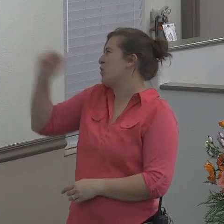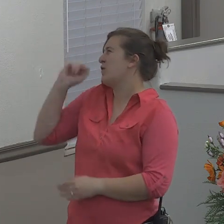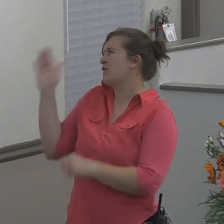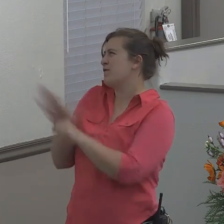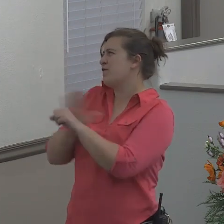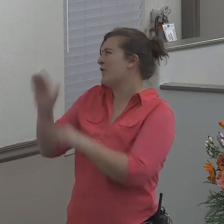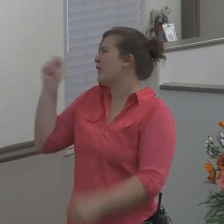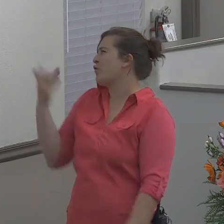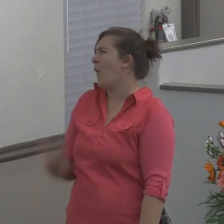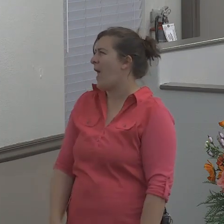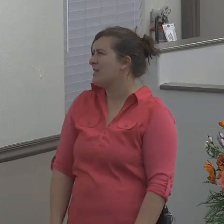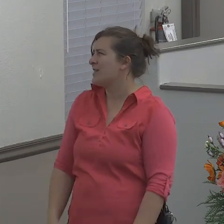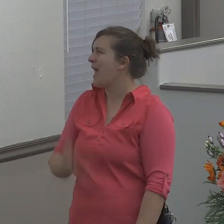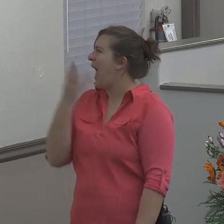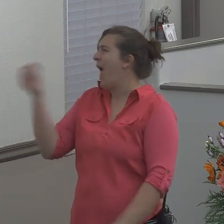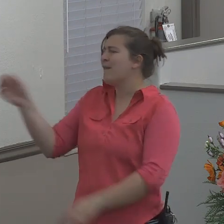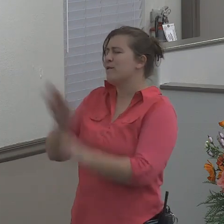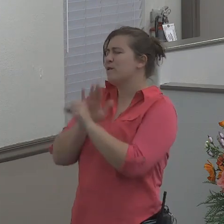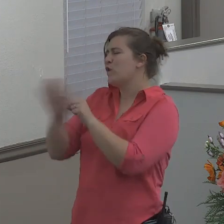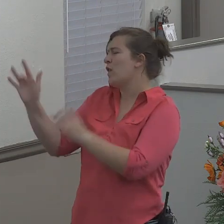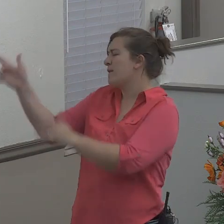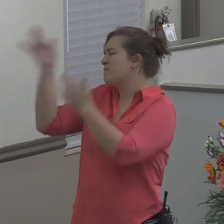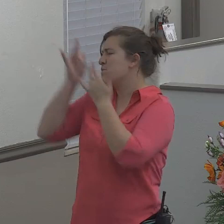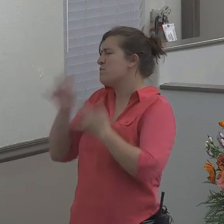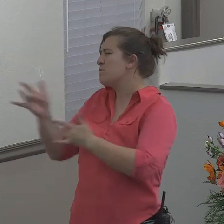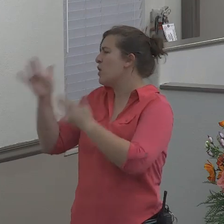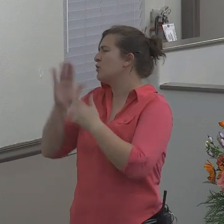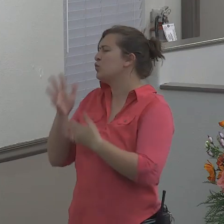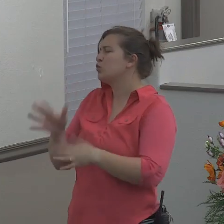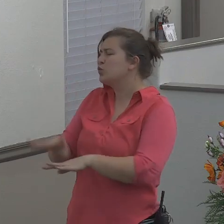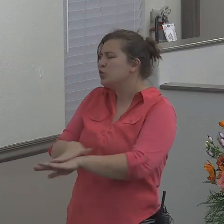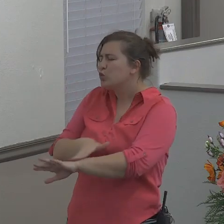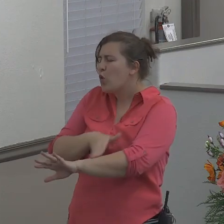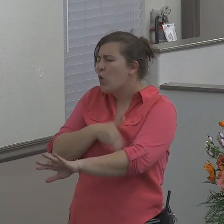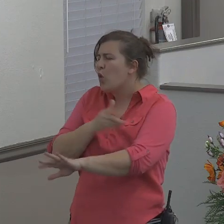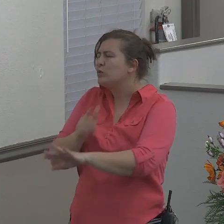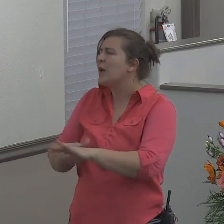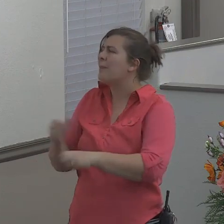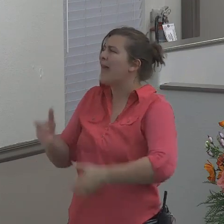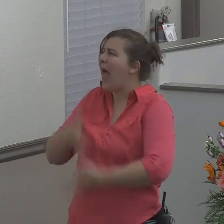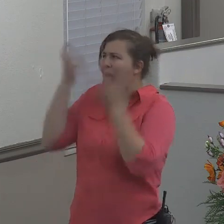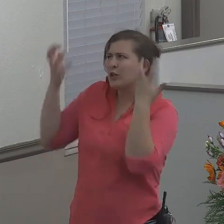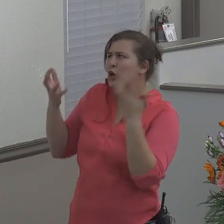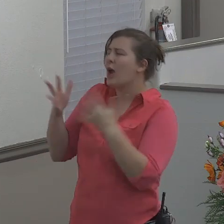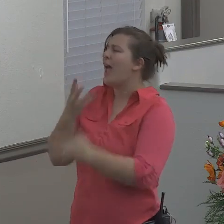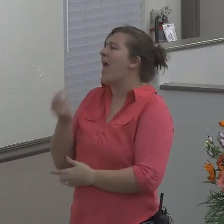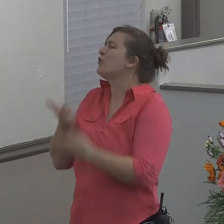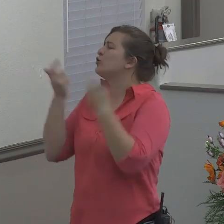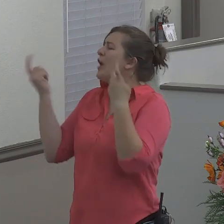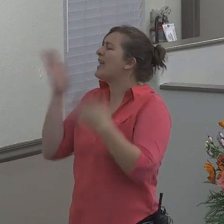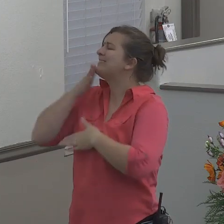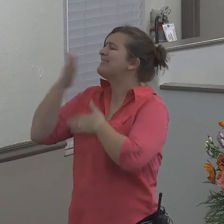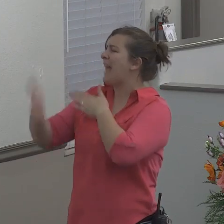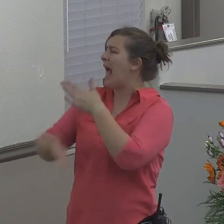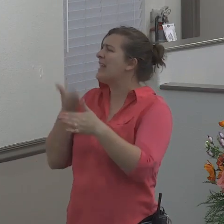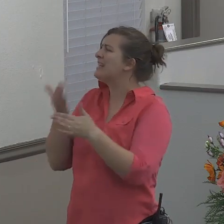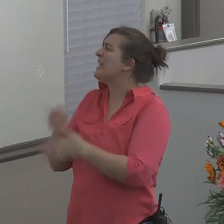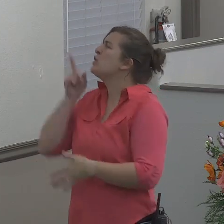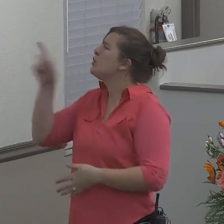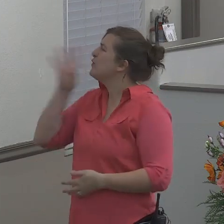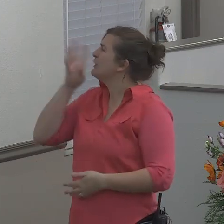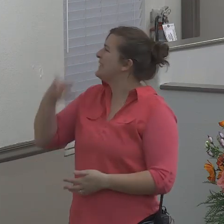and merciful slow to anger and of great kindness and repentest thee of the evil